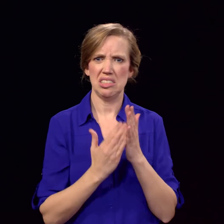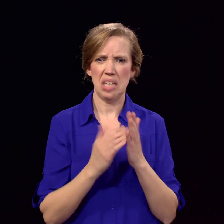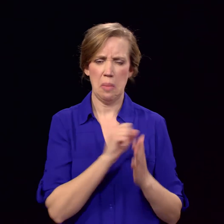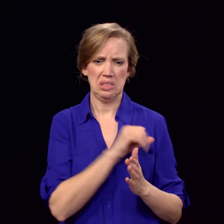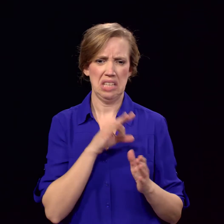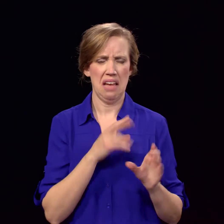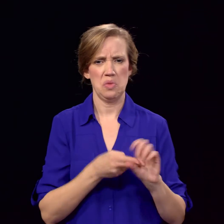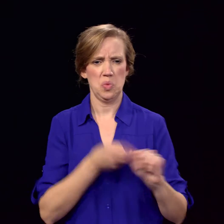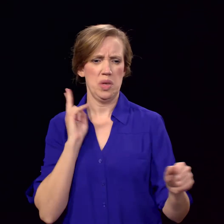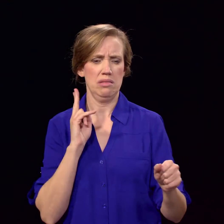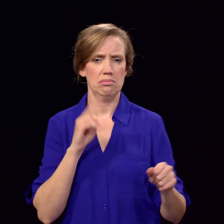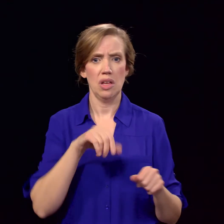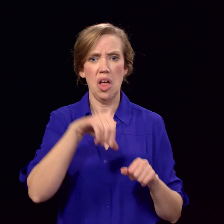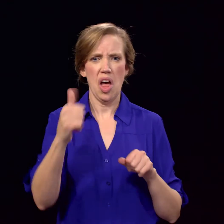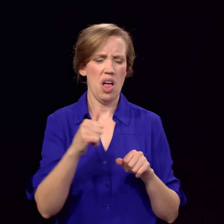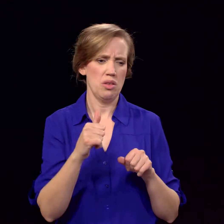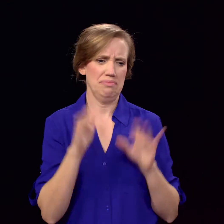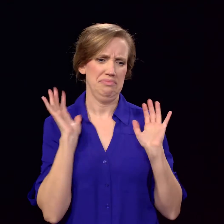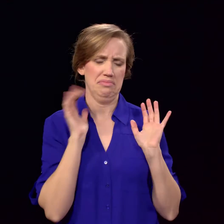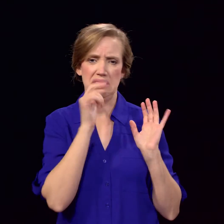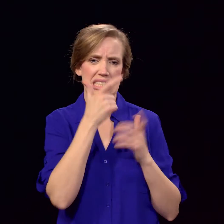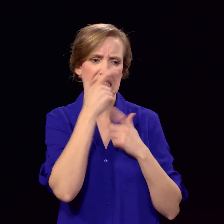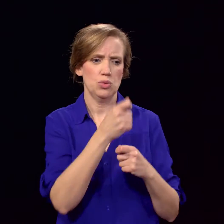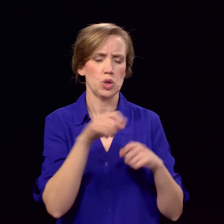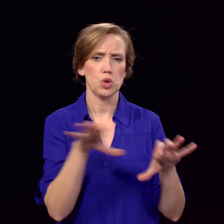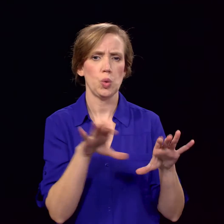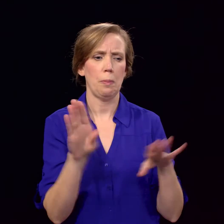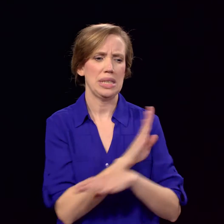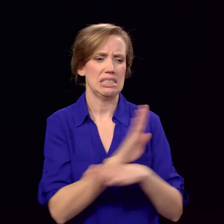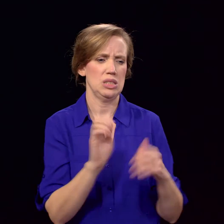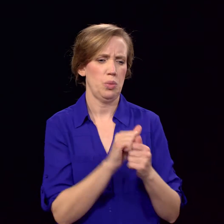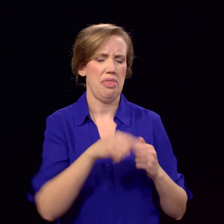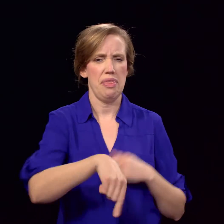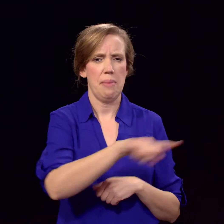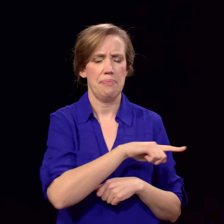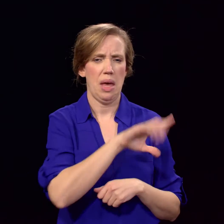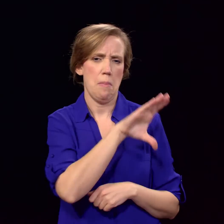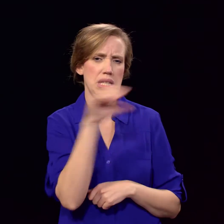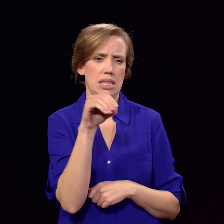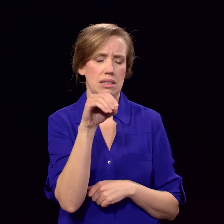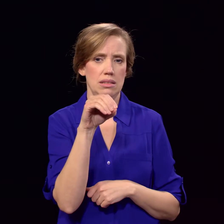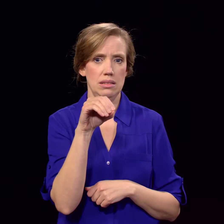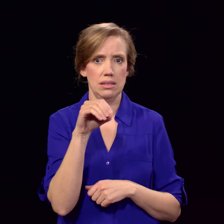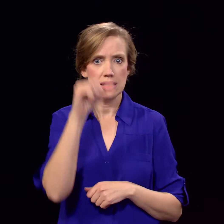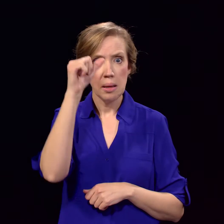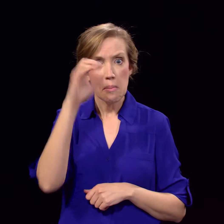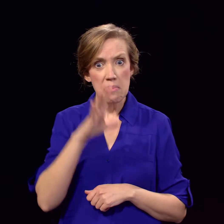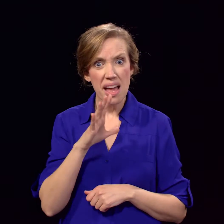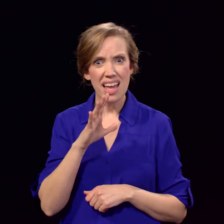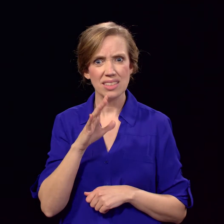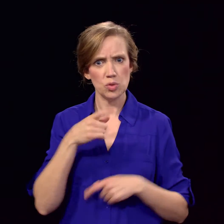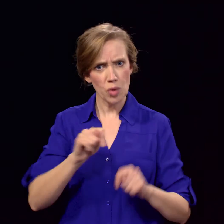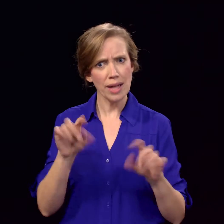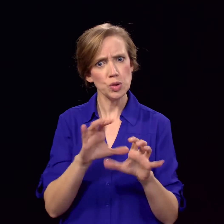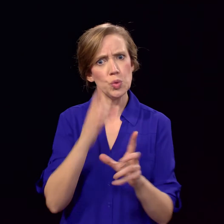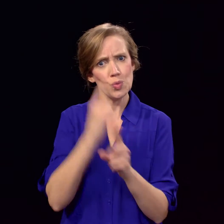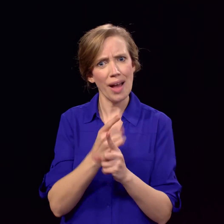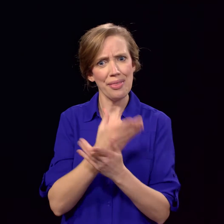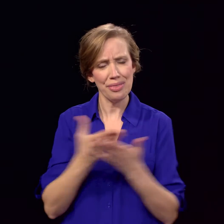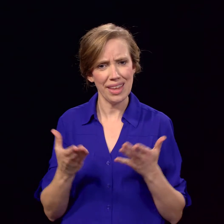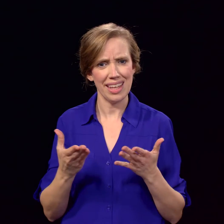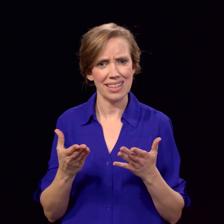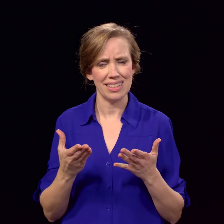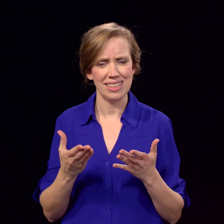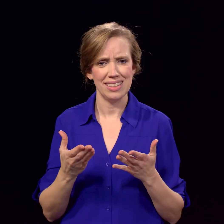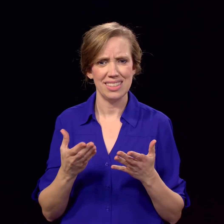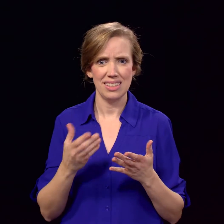business elsewhere because they didn't like the direction this company had taken. A guy tries to do the right thing, doesn't work out. Now, I'm not saying